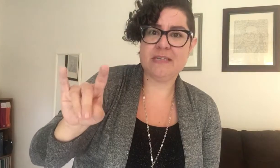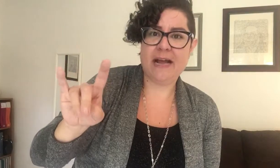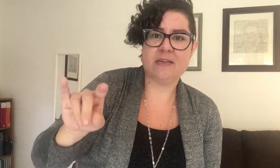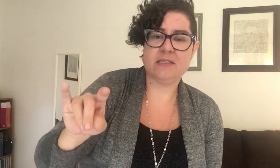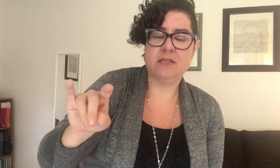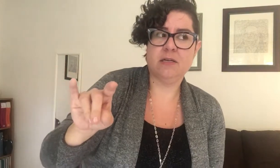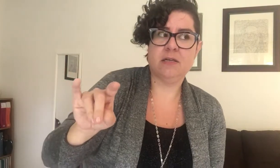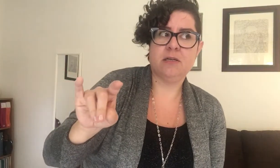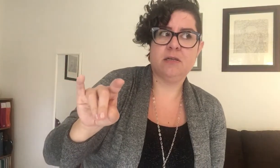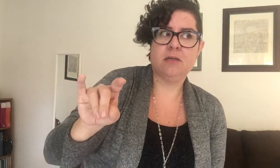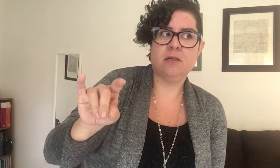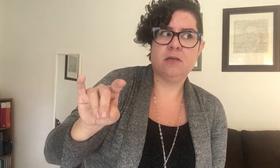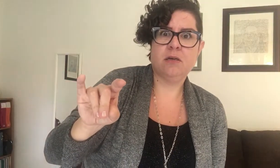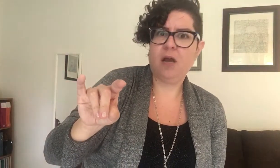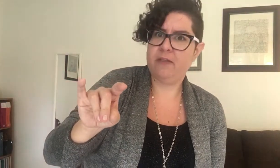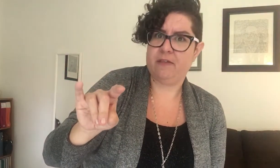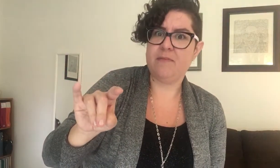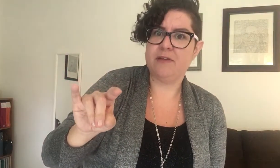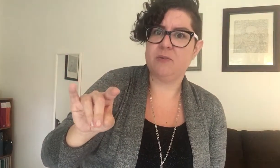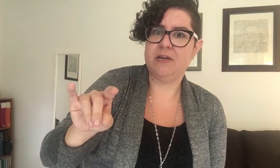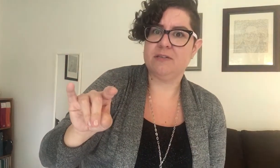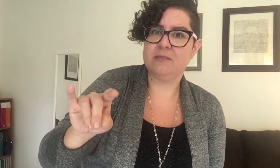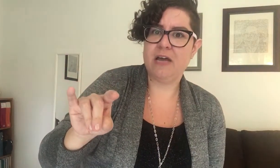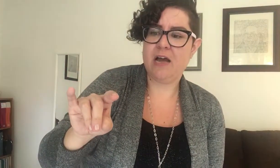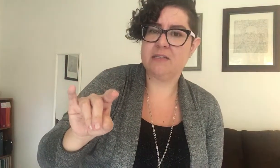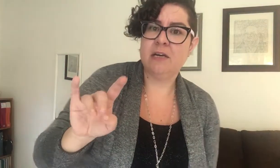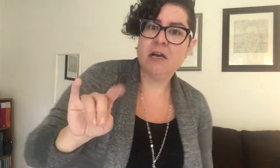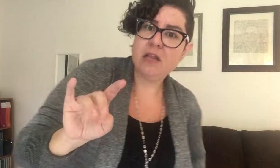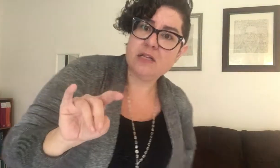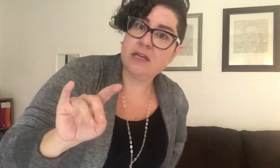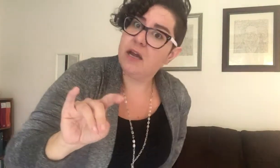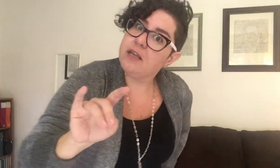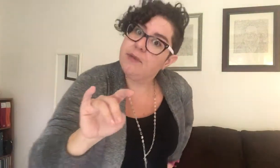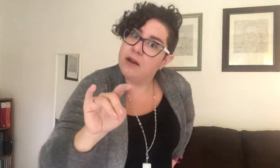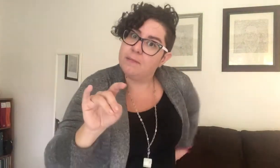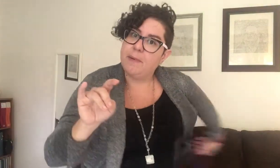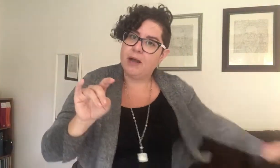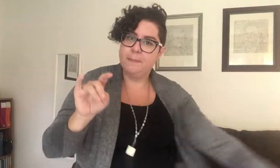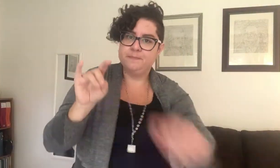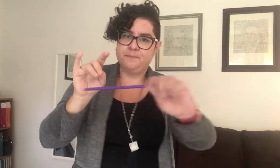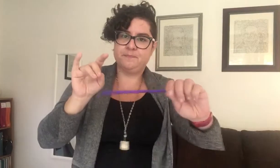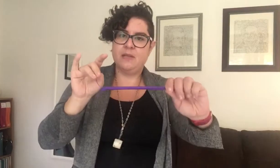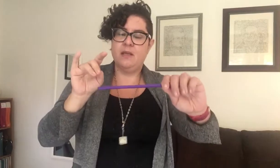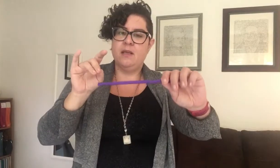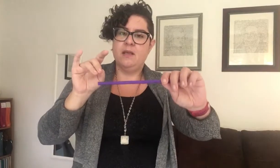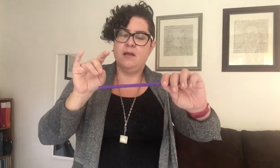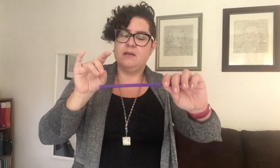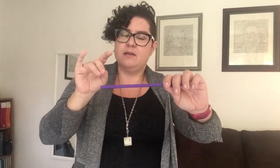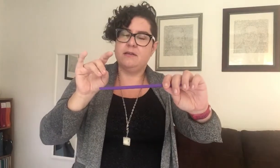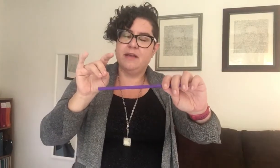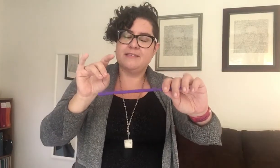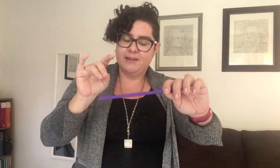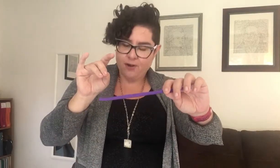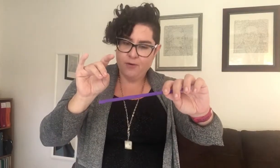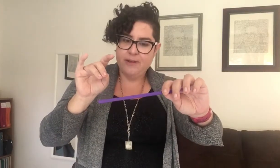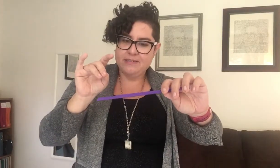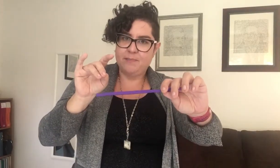snacks. I think that means we need some snacks. Luckily, I keep carrot in my pocket. Yes, I know it's a,